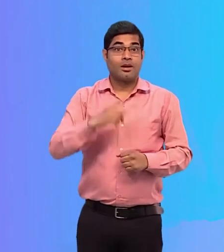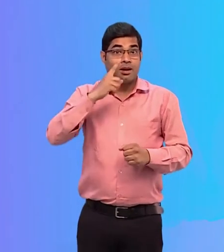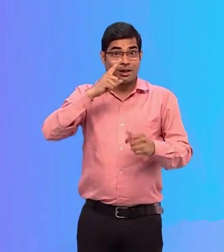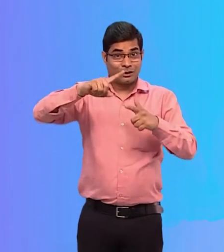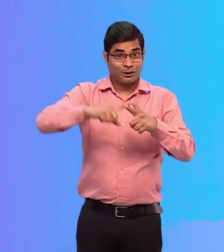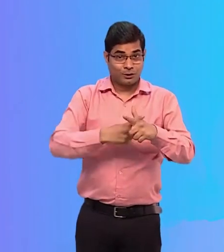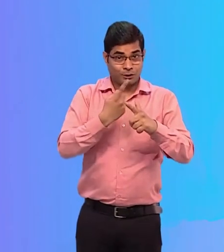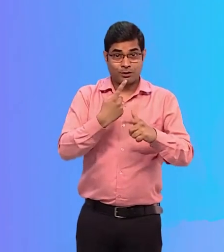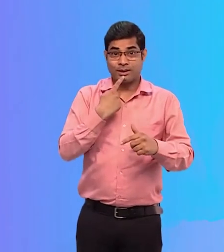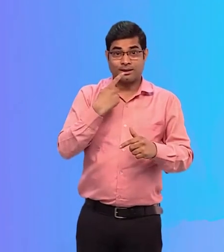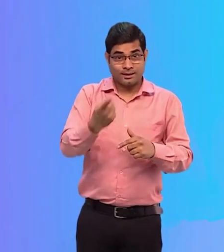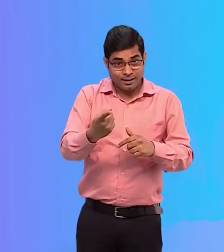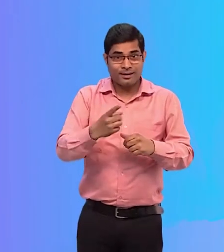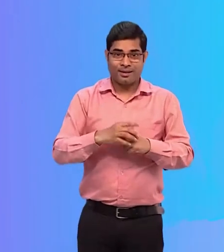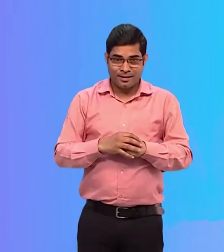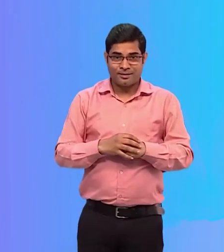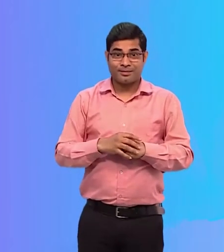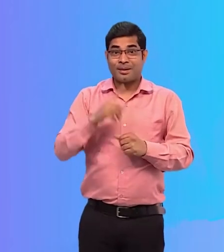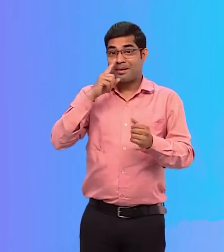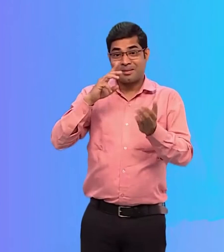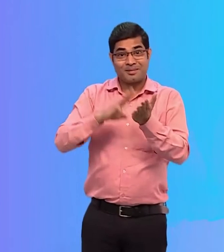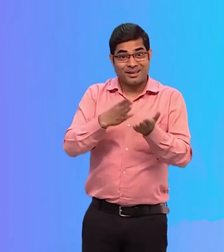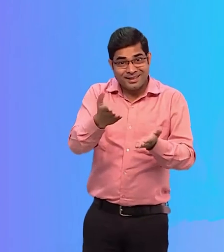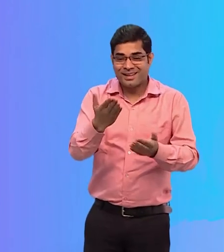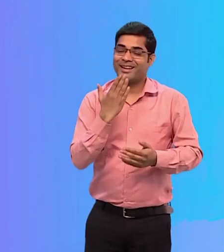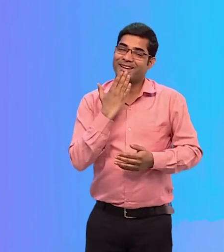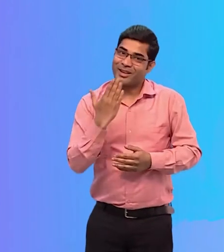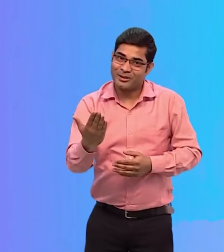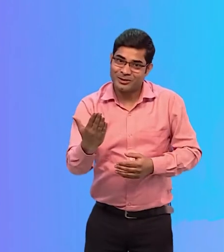Jyothi Ma'am says, Thank you Maya! Children,